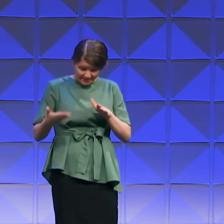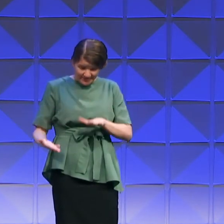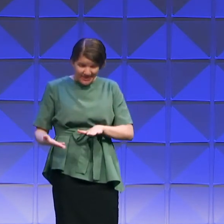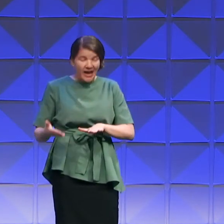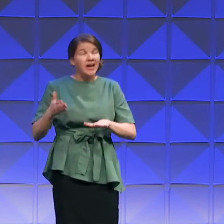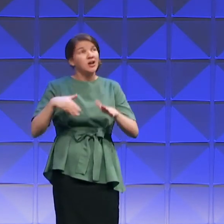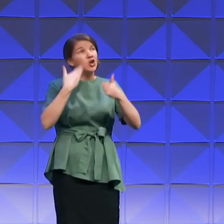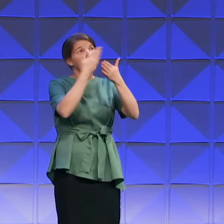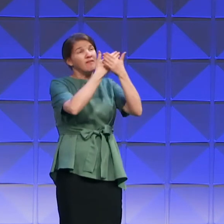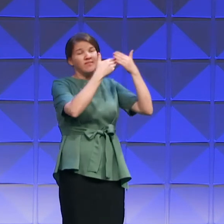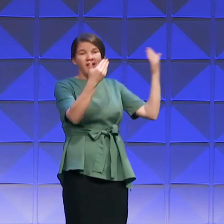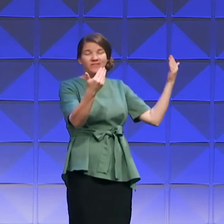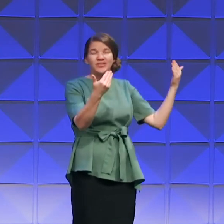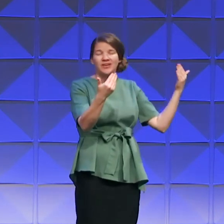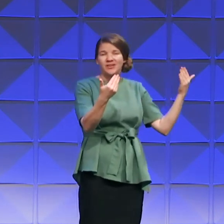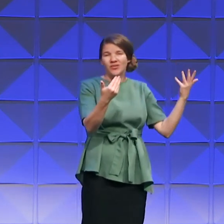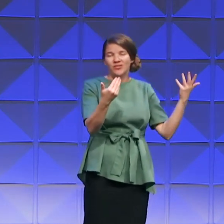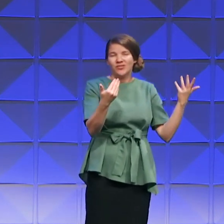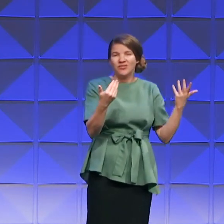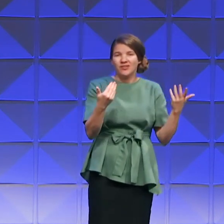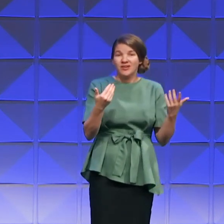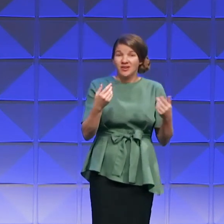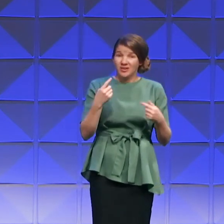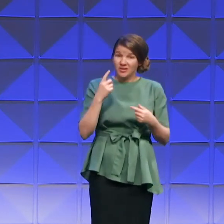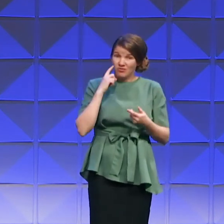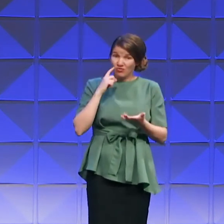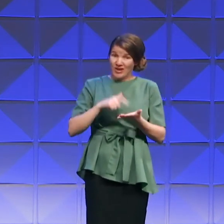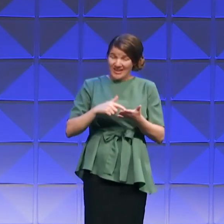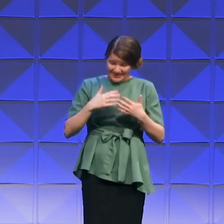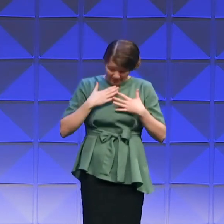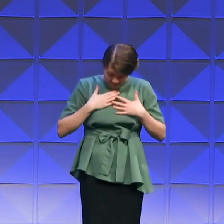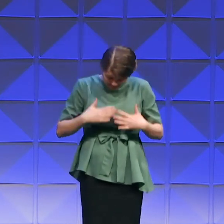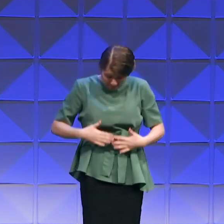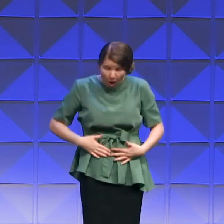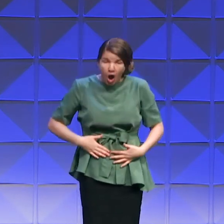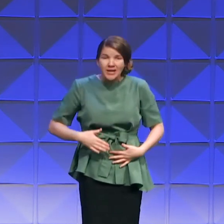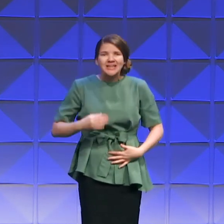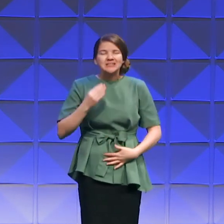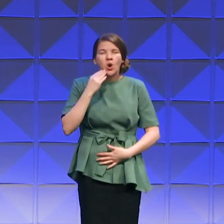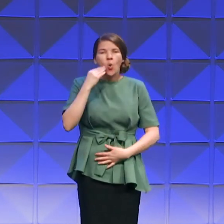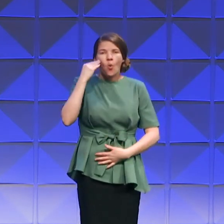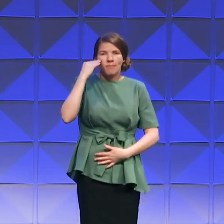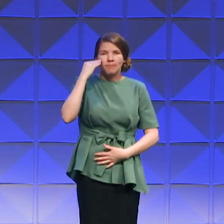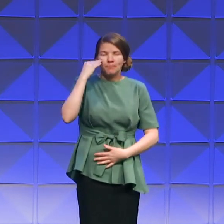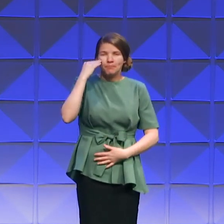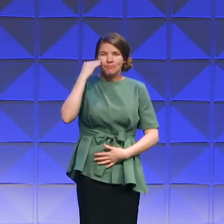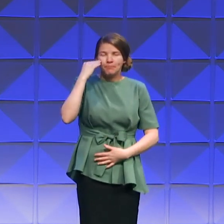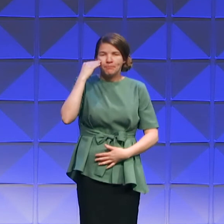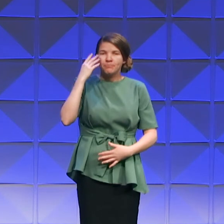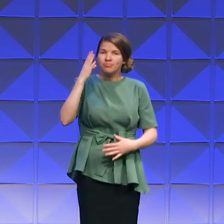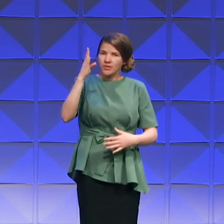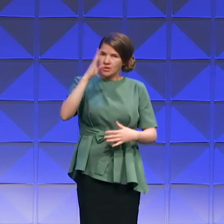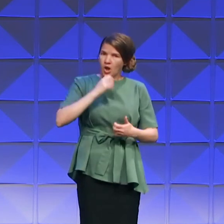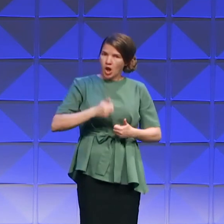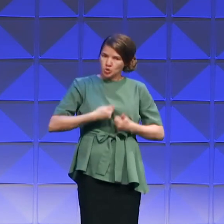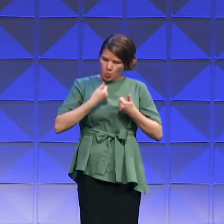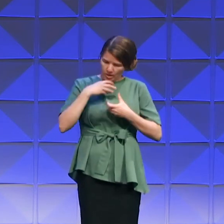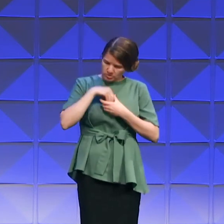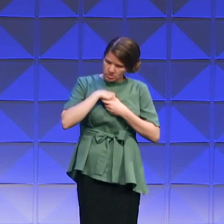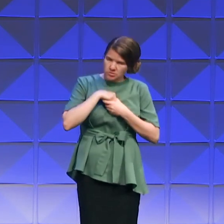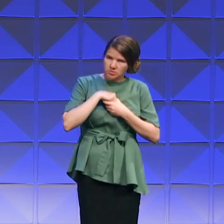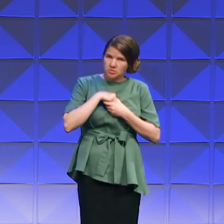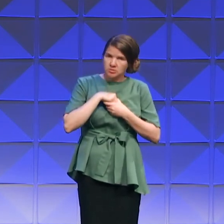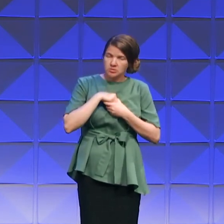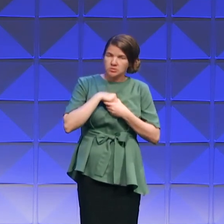writing this, he realizes that this is a home. This is a vessel. This is a vessel where God dwells. God dwells inside of this